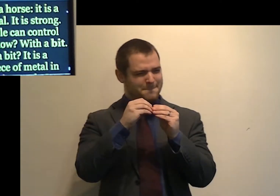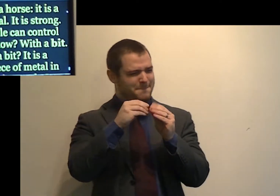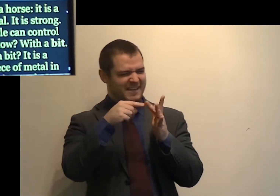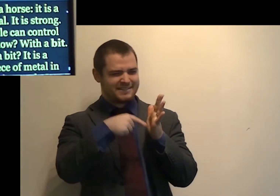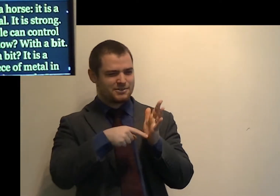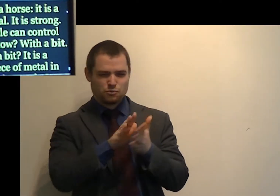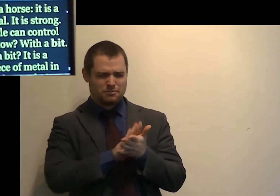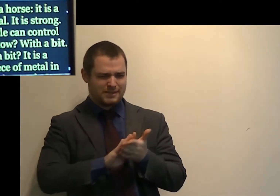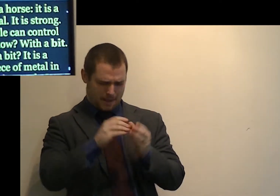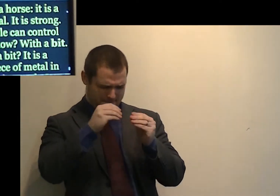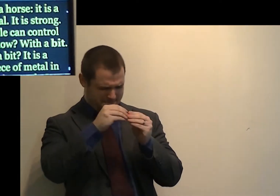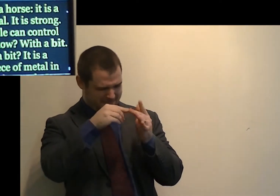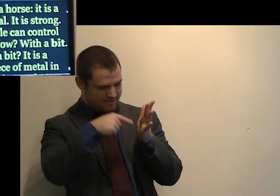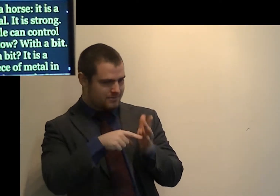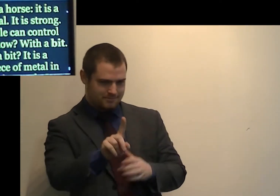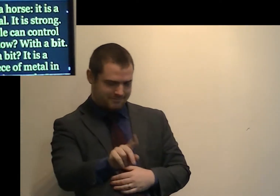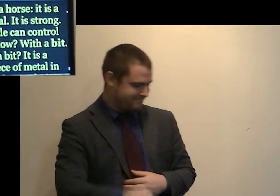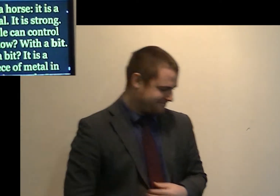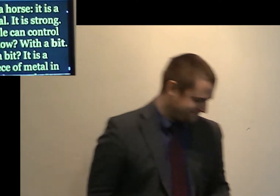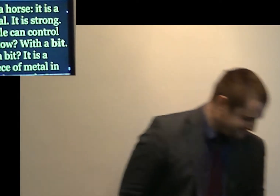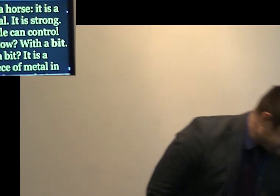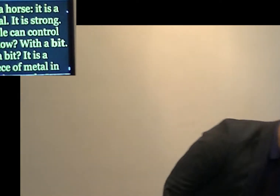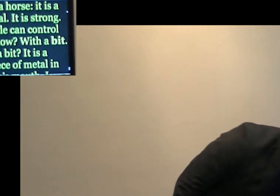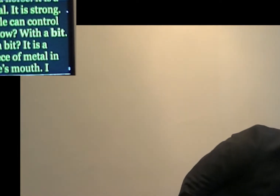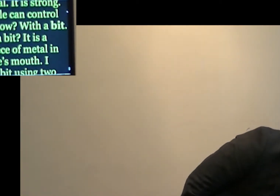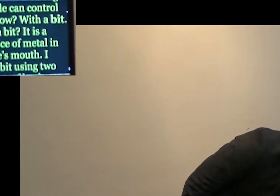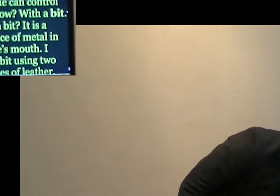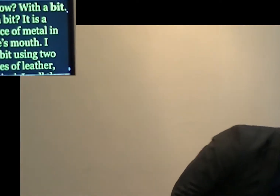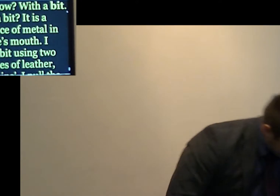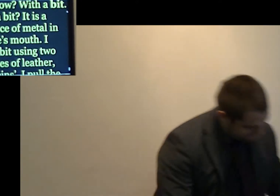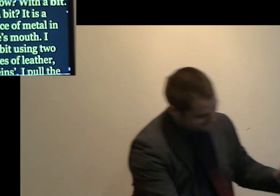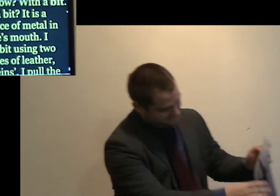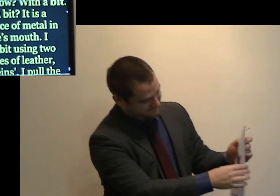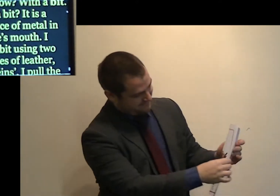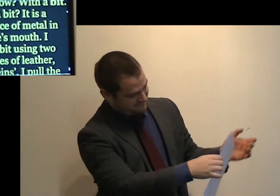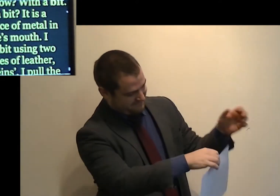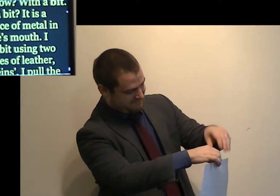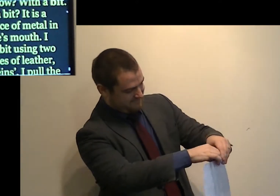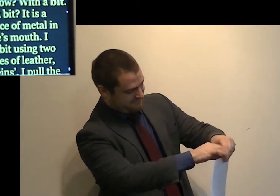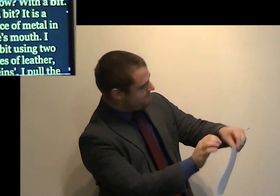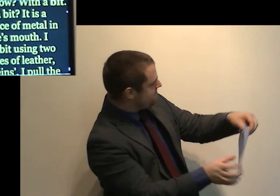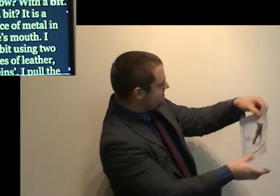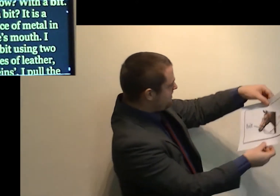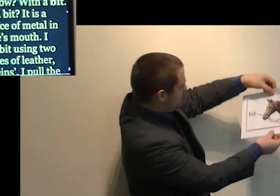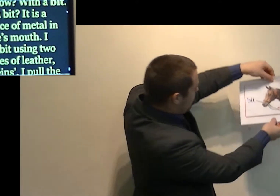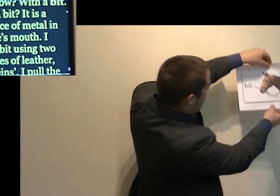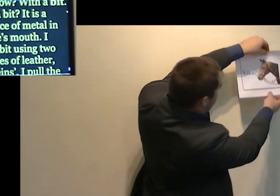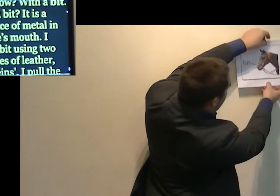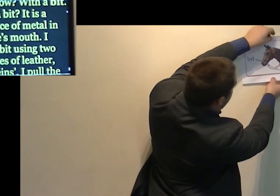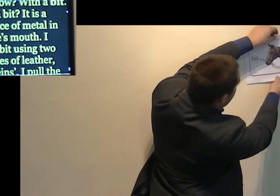What is a bit? It is a small piece of metal. There you